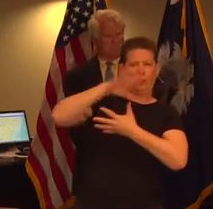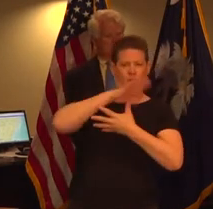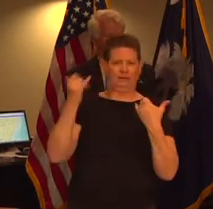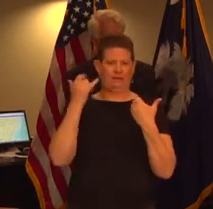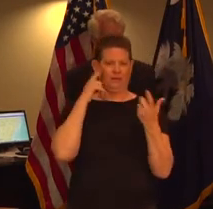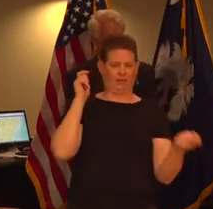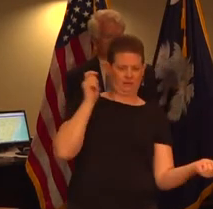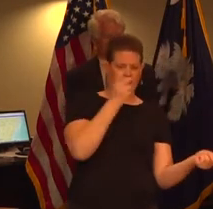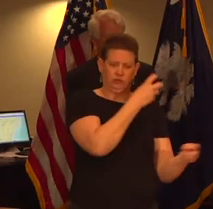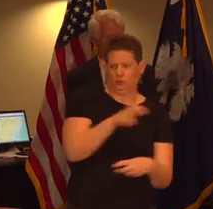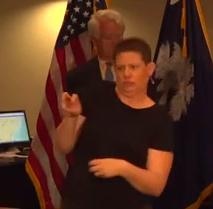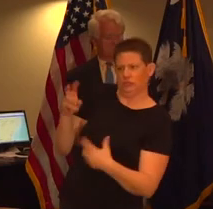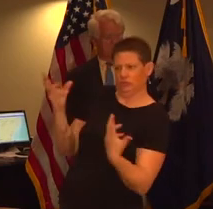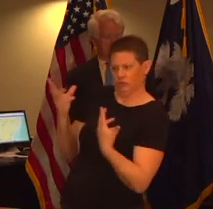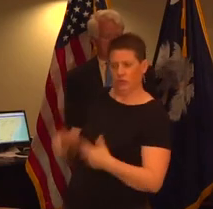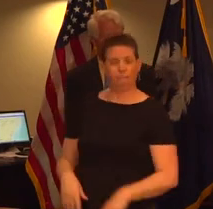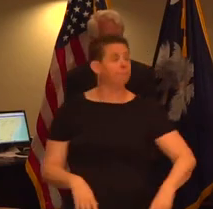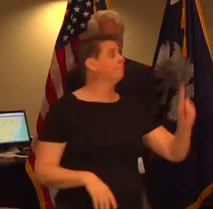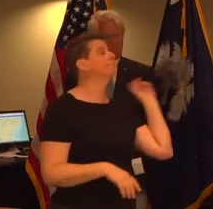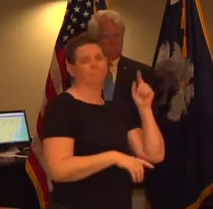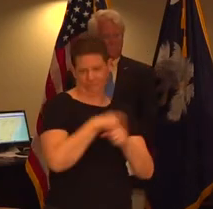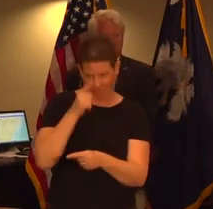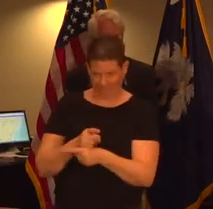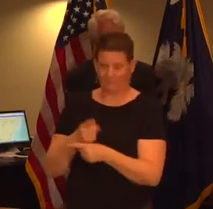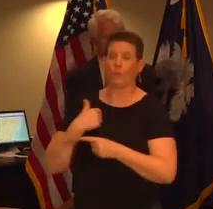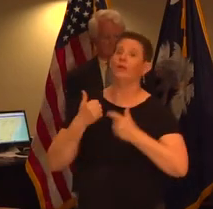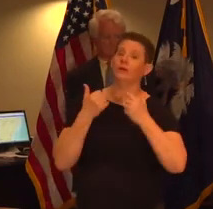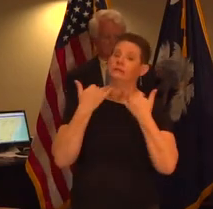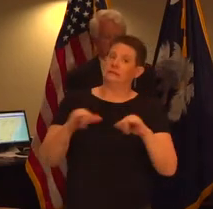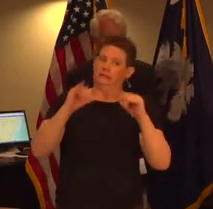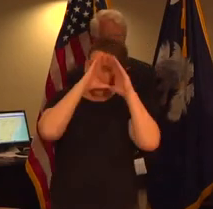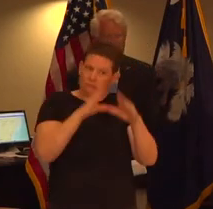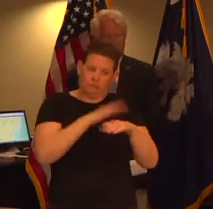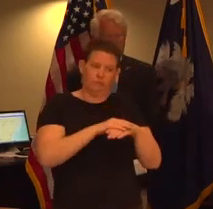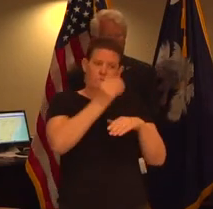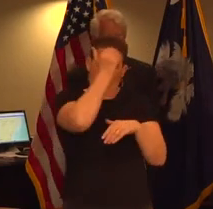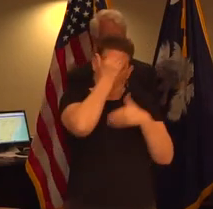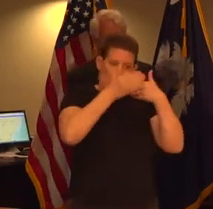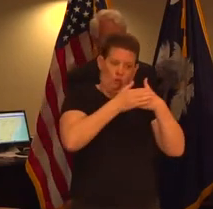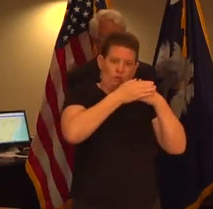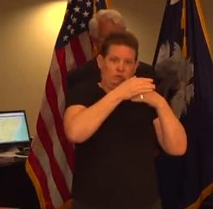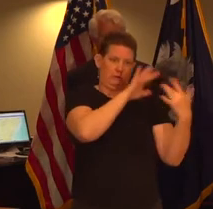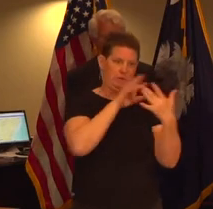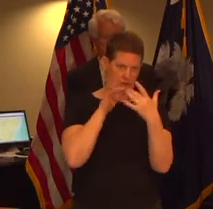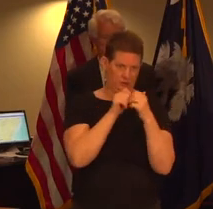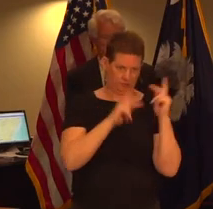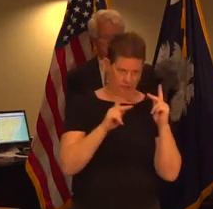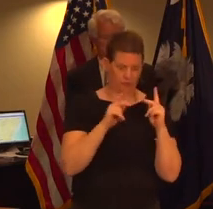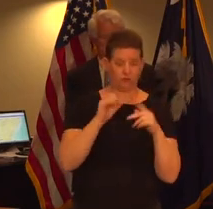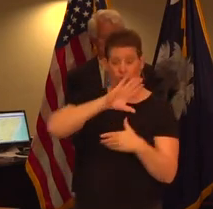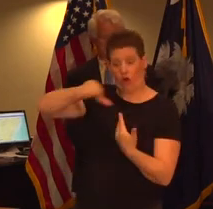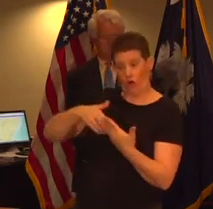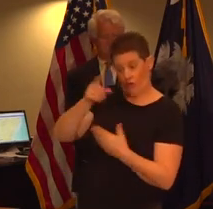cases yes we are continuing to focus on known close contacts of those individuals all the positive cases reported to